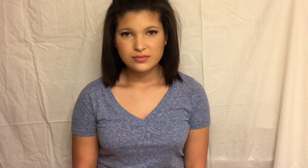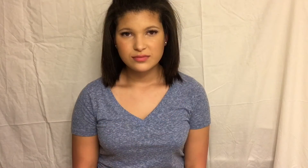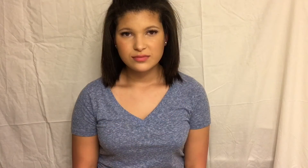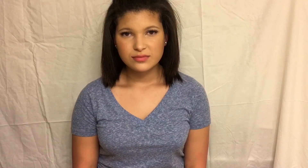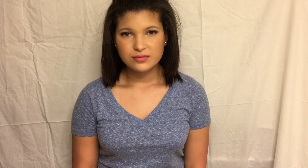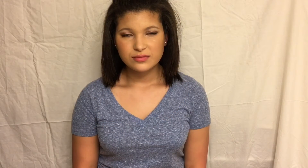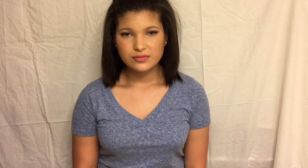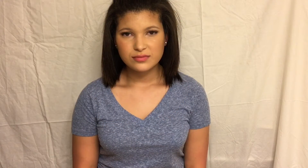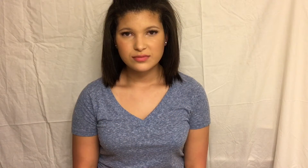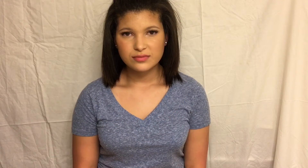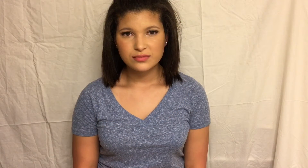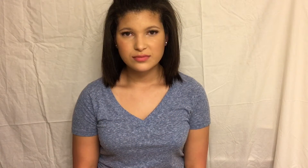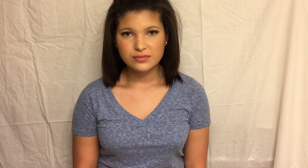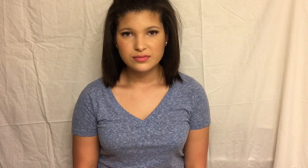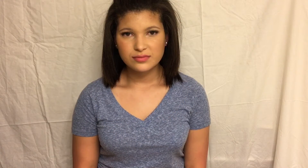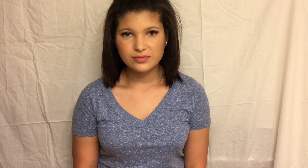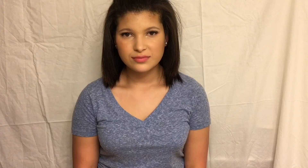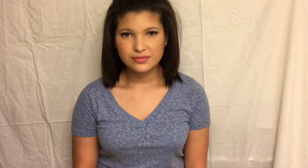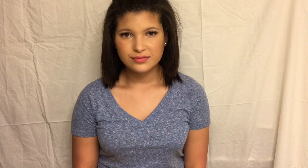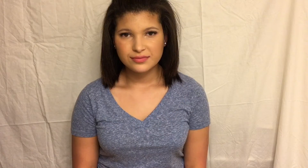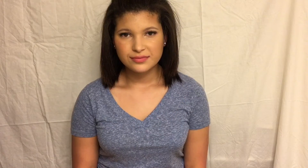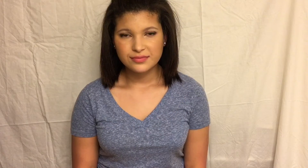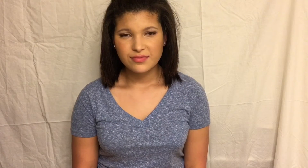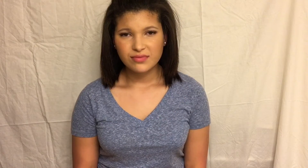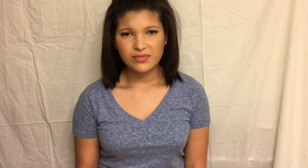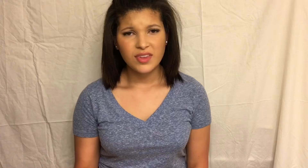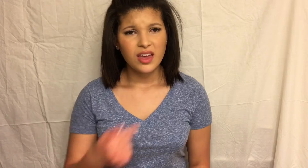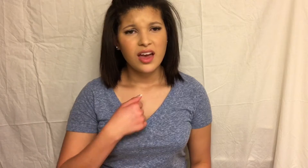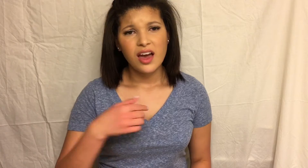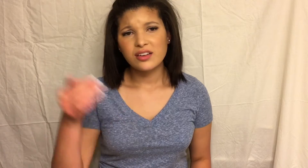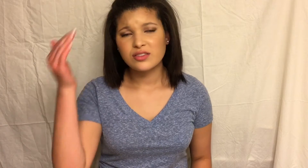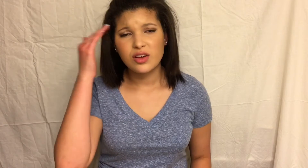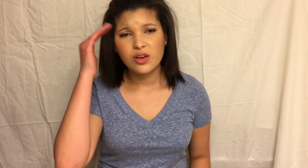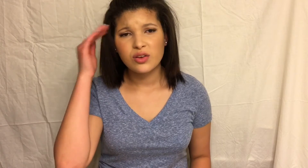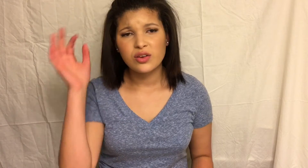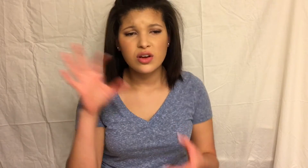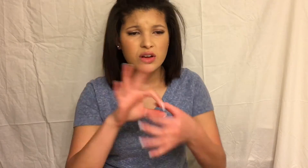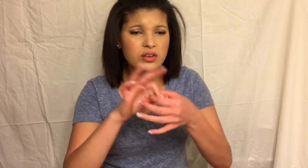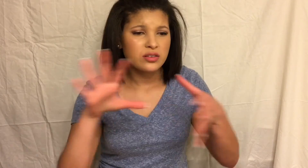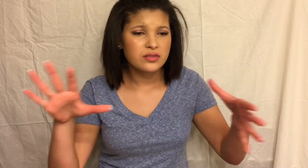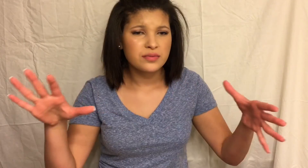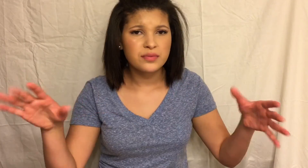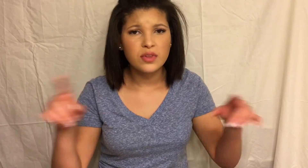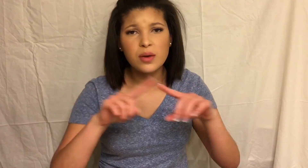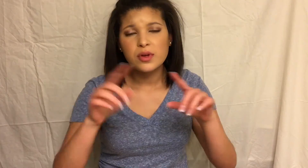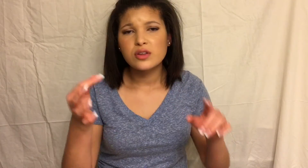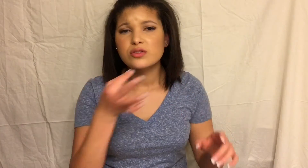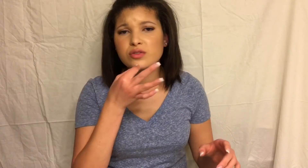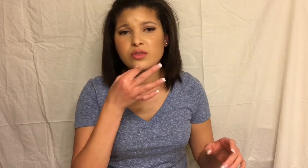Turn around, I know we're lost but soon we'll be found